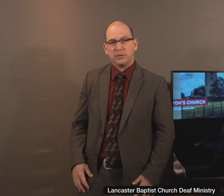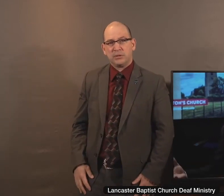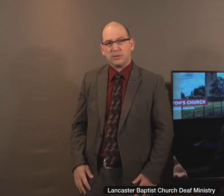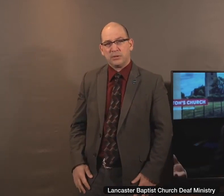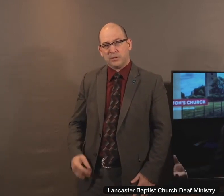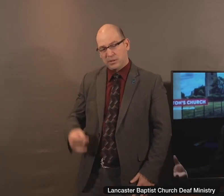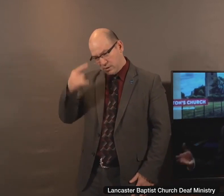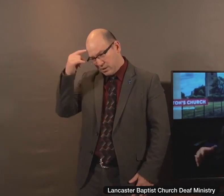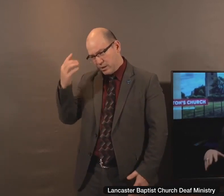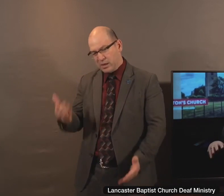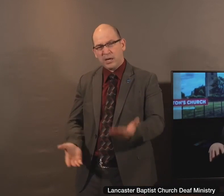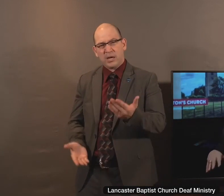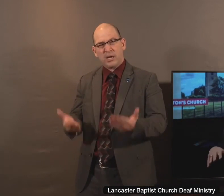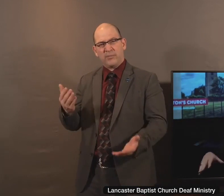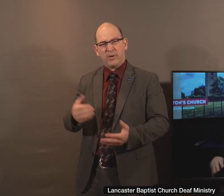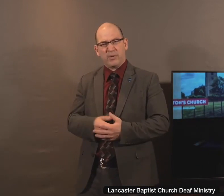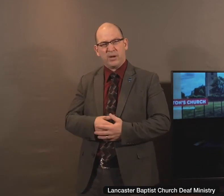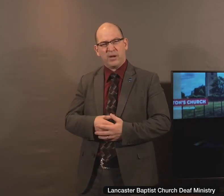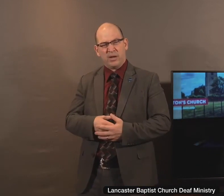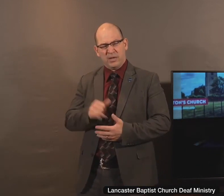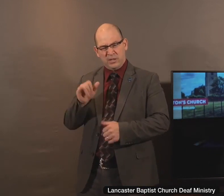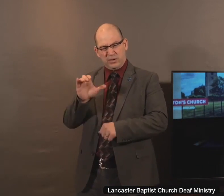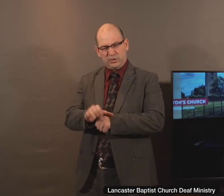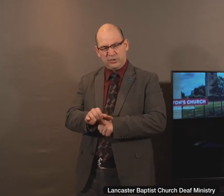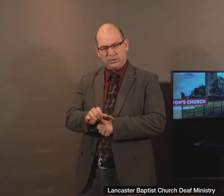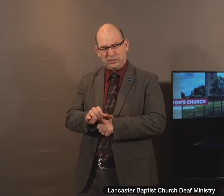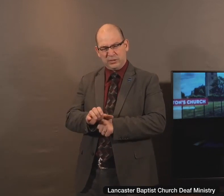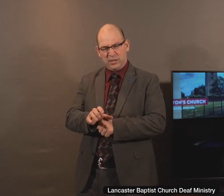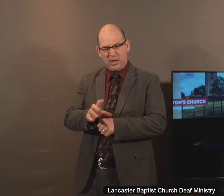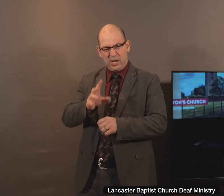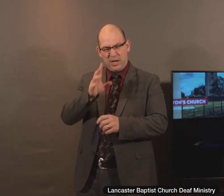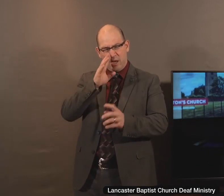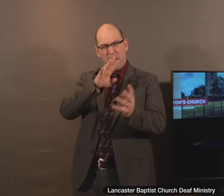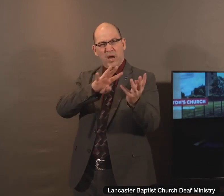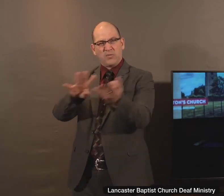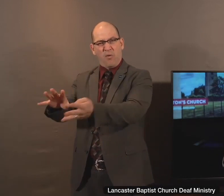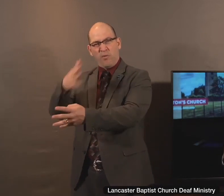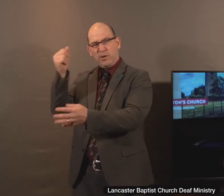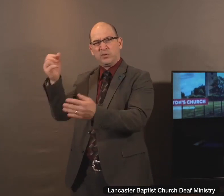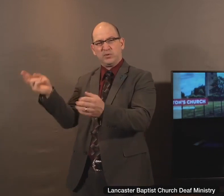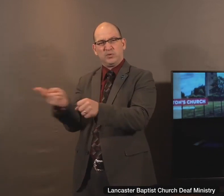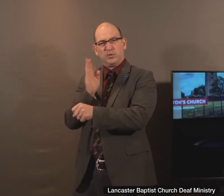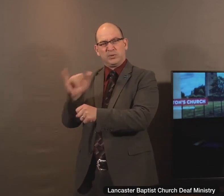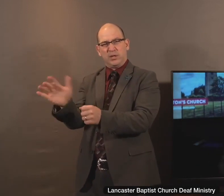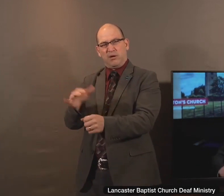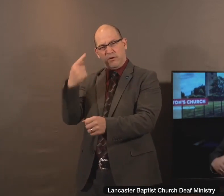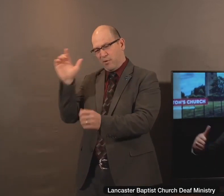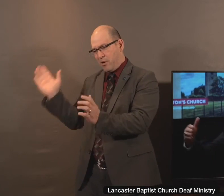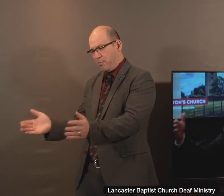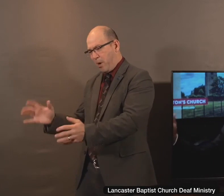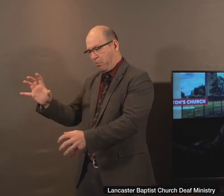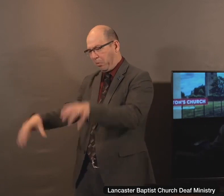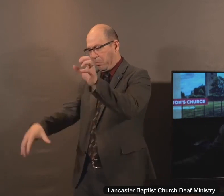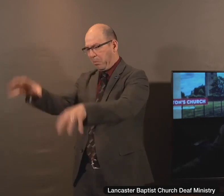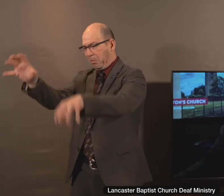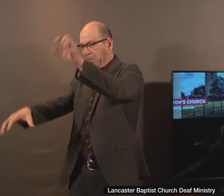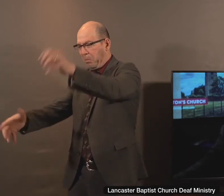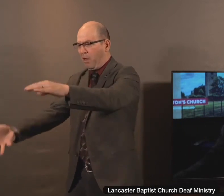neglected in that particular local building. But I'm so thankful that that song has transcended throughout the